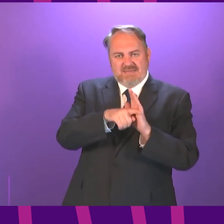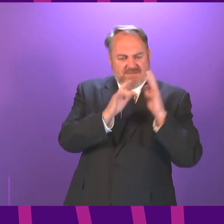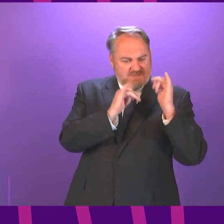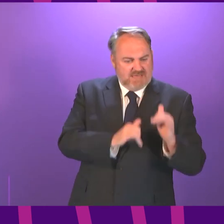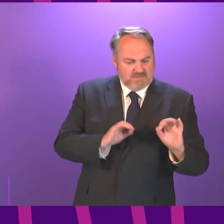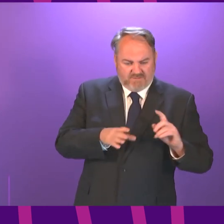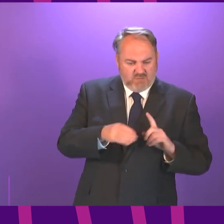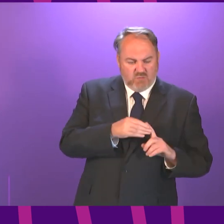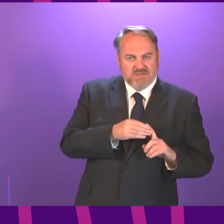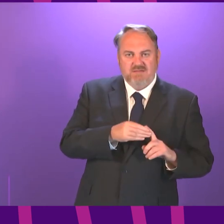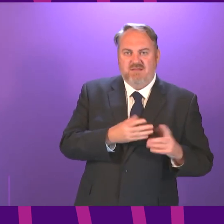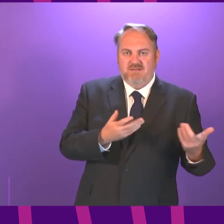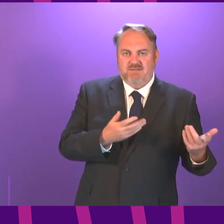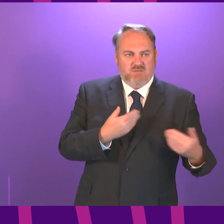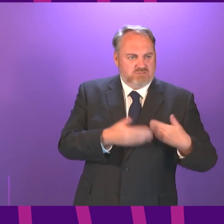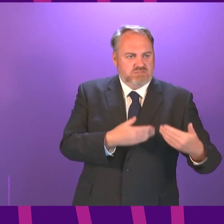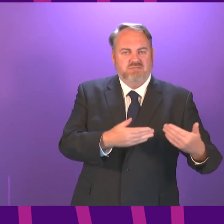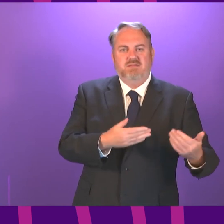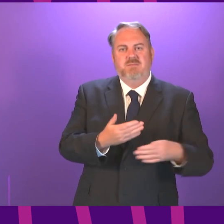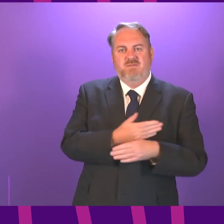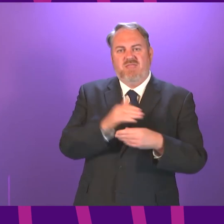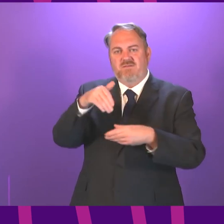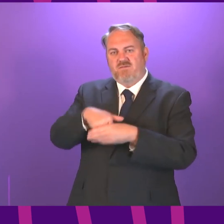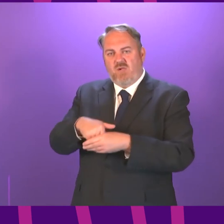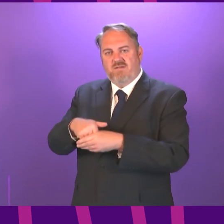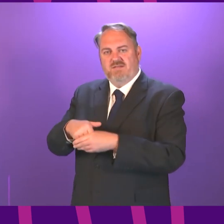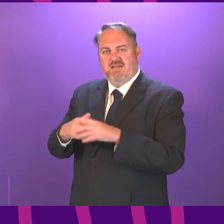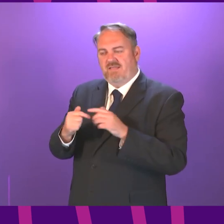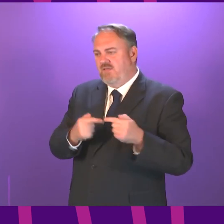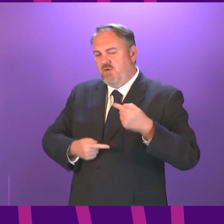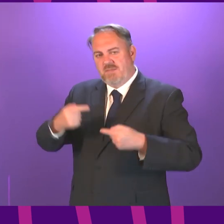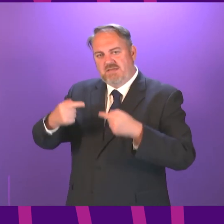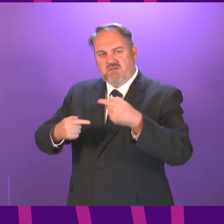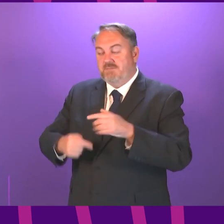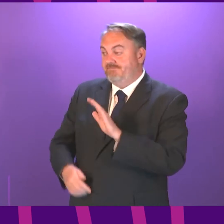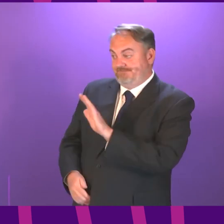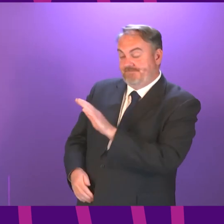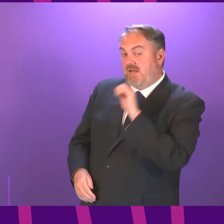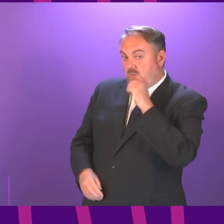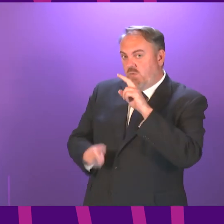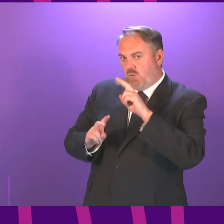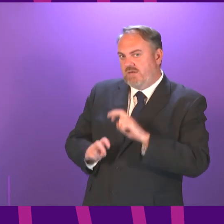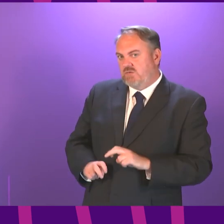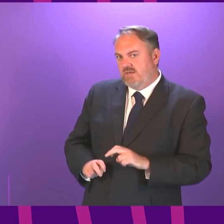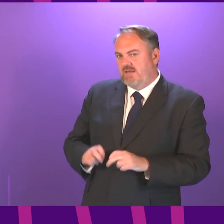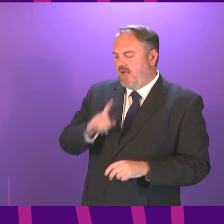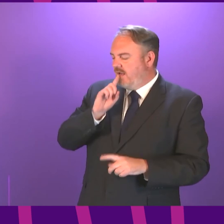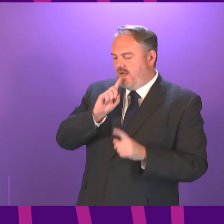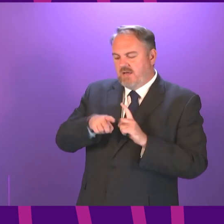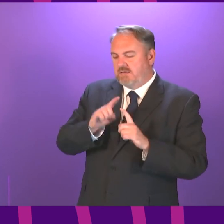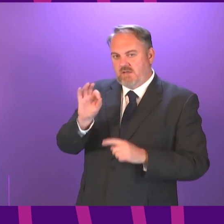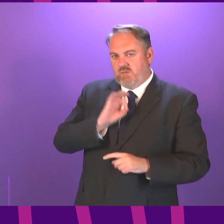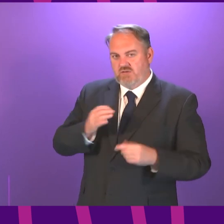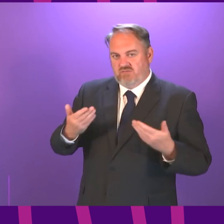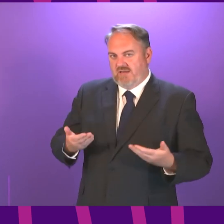in those trials First Minister I would like to have the opportunity to look at that in detail before trying to answer it in detail I will back